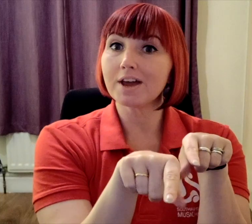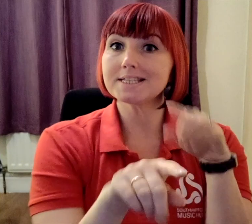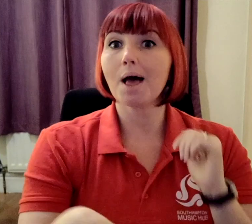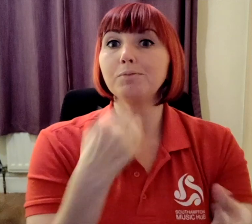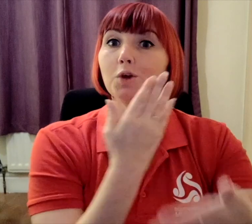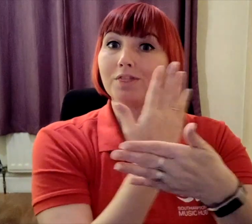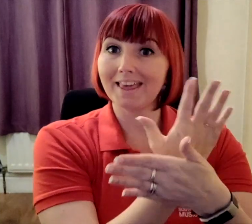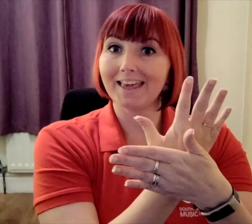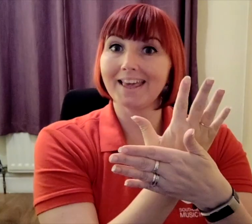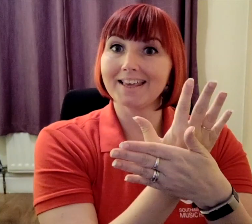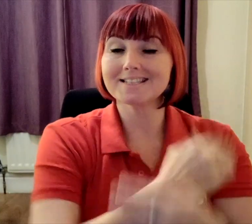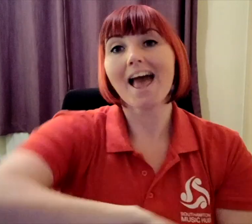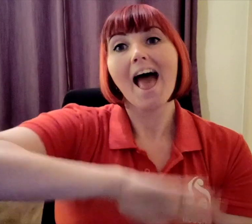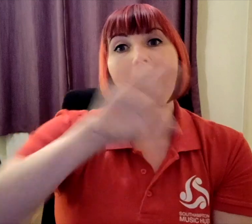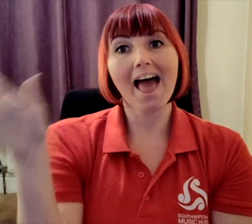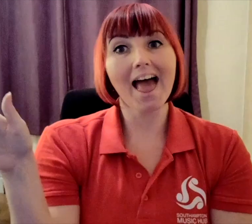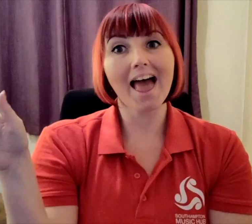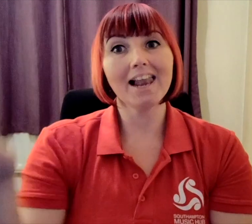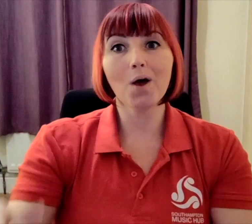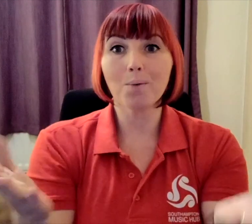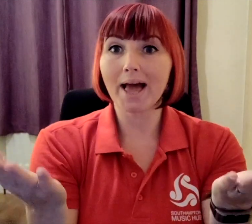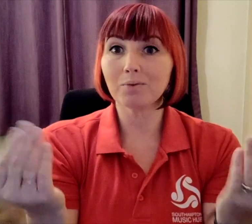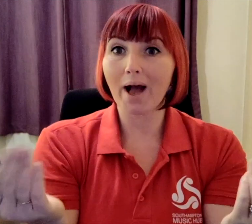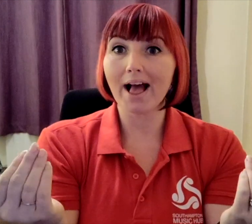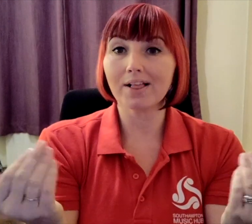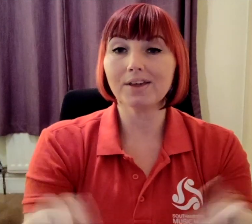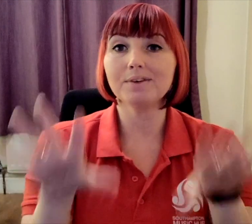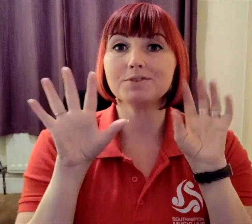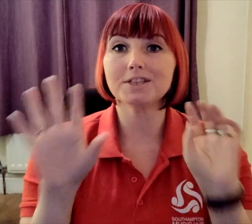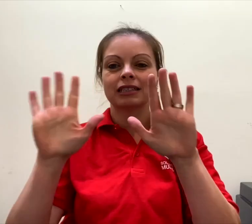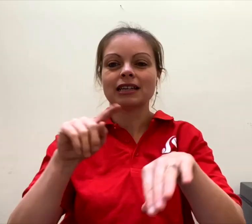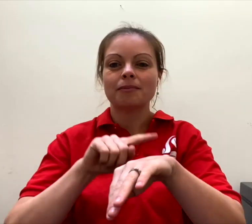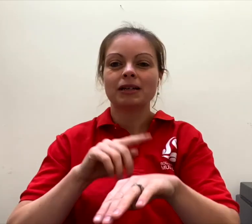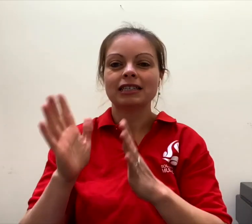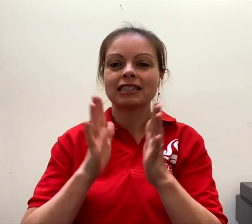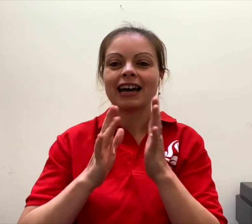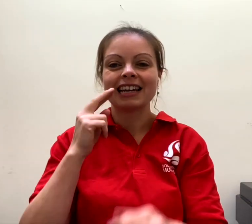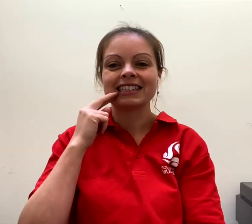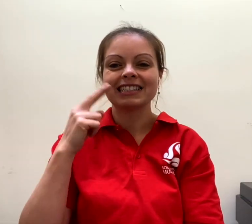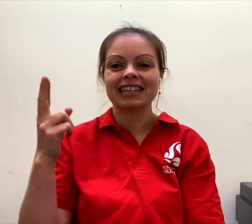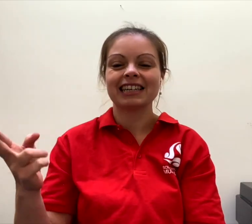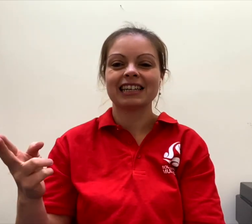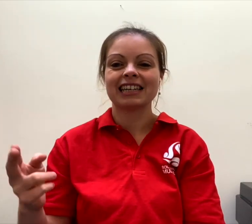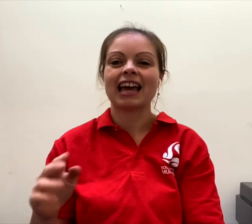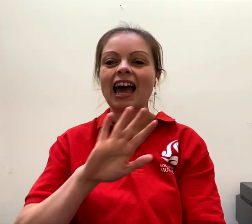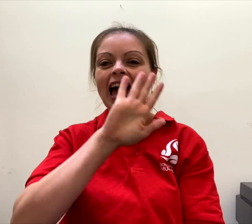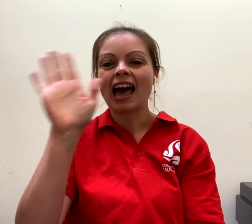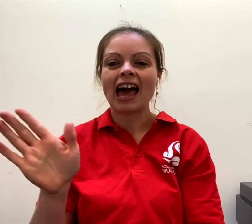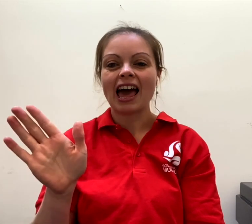let's try some new things. Hello and welcome to the 10-Minute Sign and Sing.